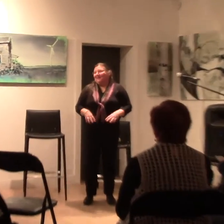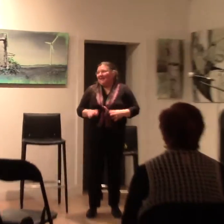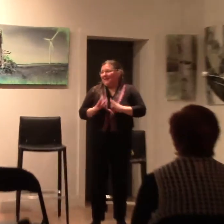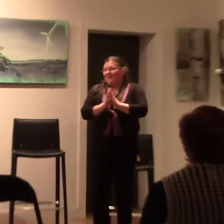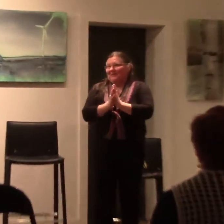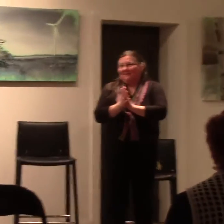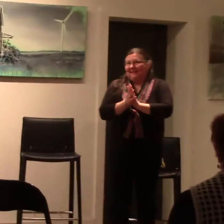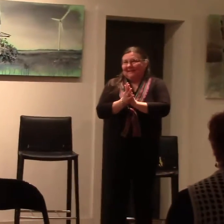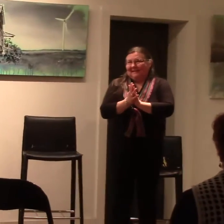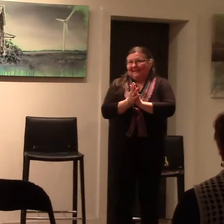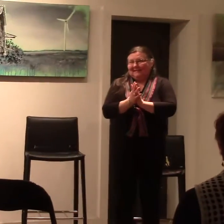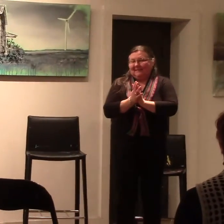it goes something like this.